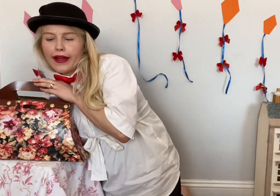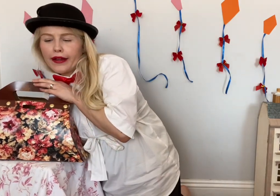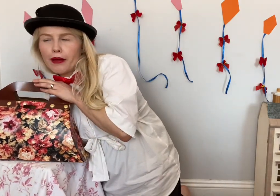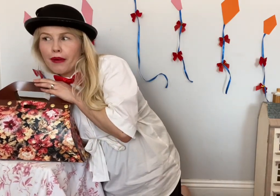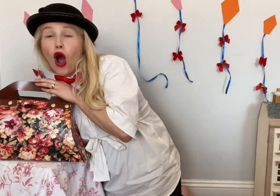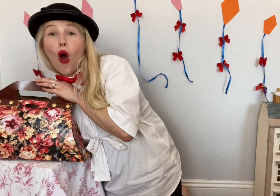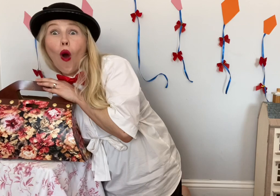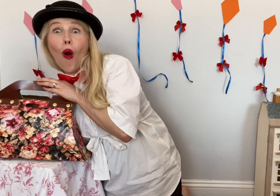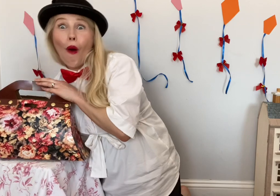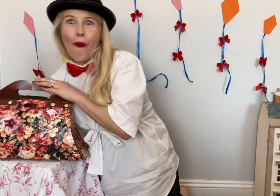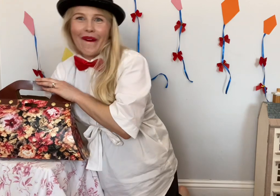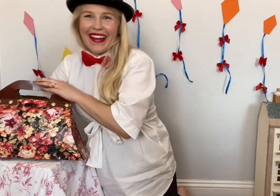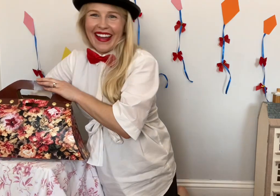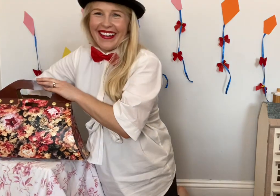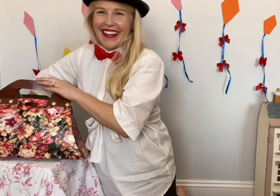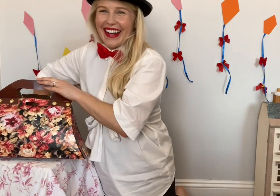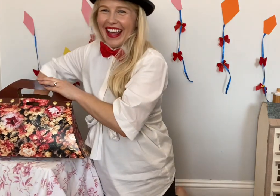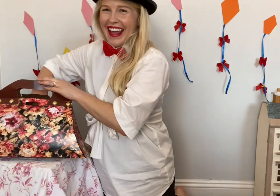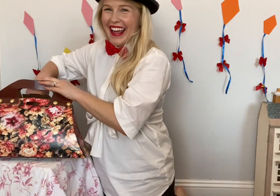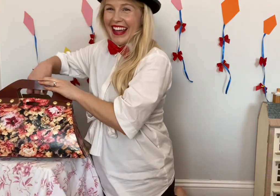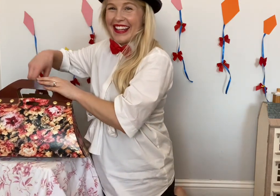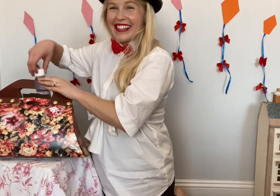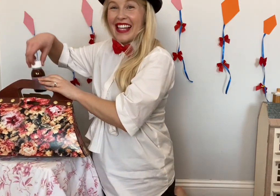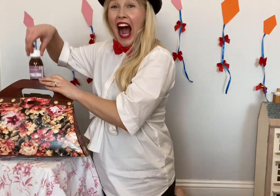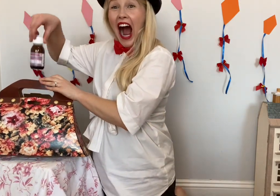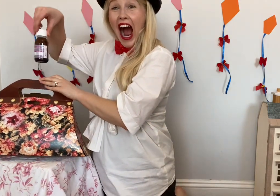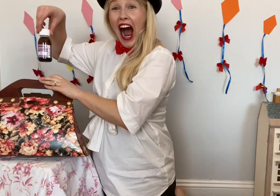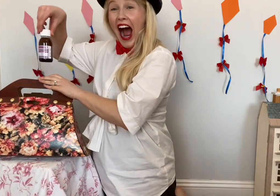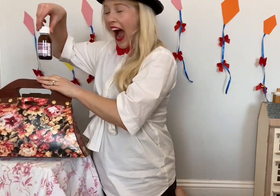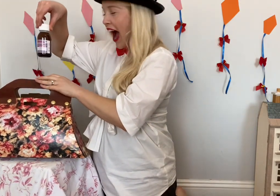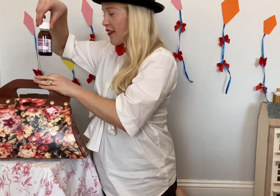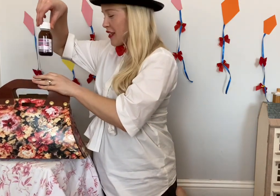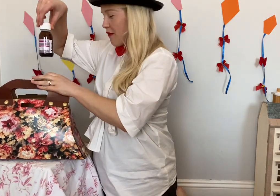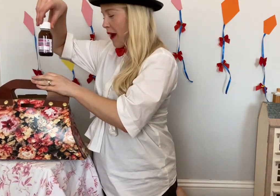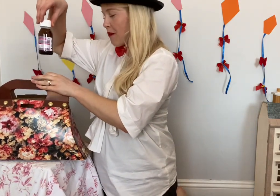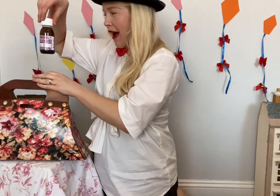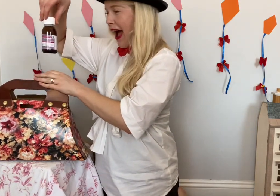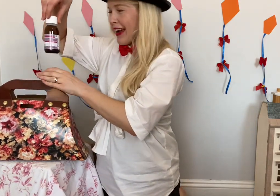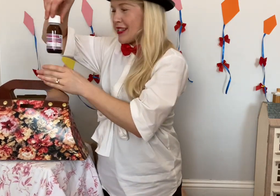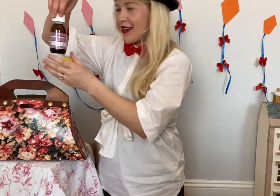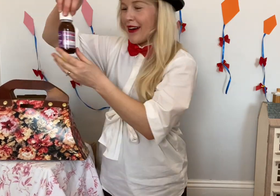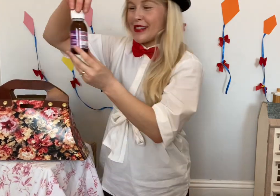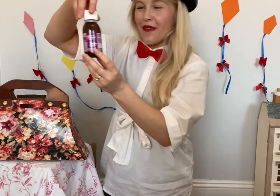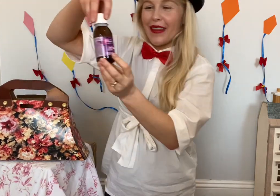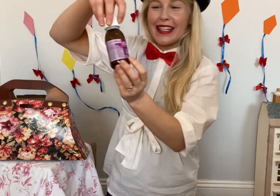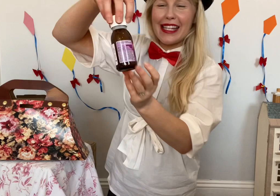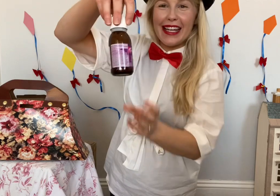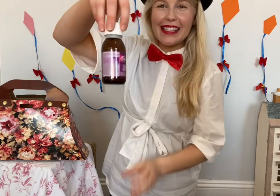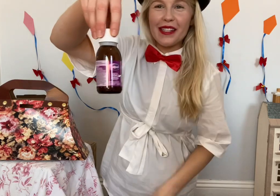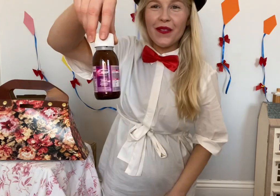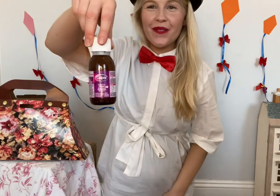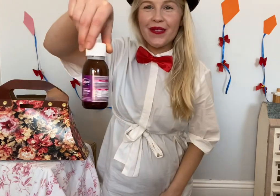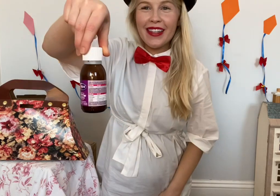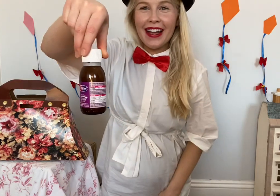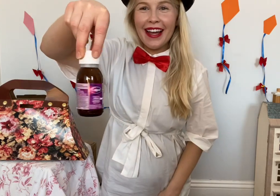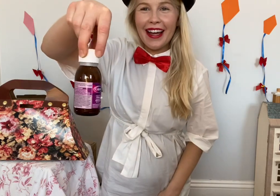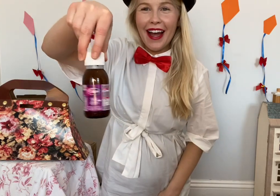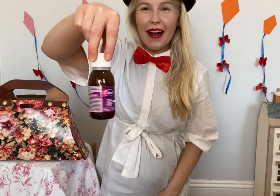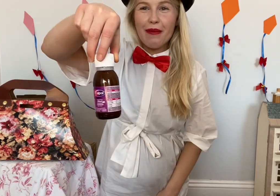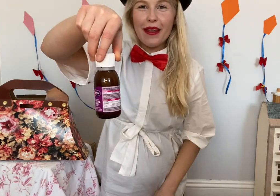could it be? Oh here it is. Out of my bag. Do you guys know what this is? I bet your